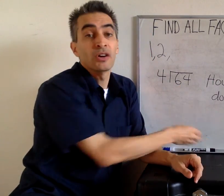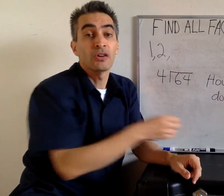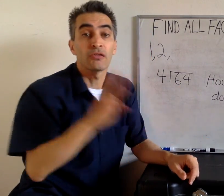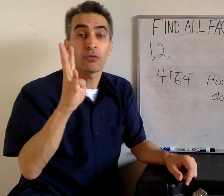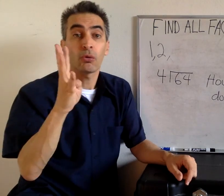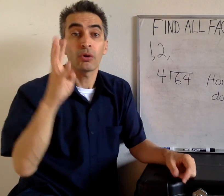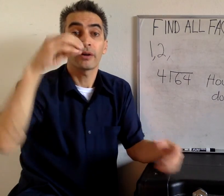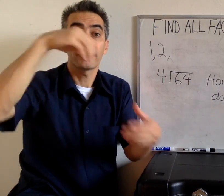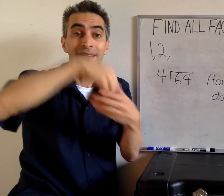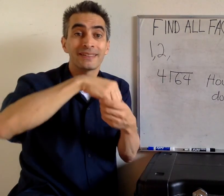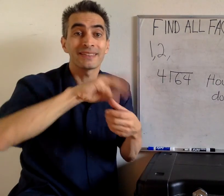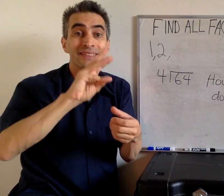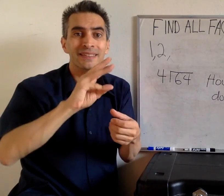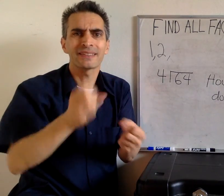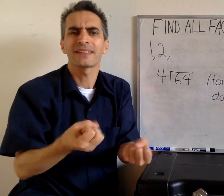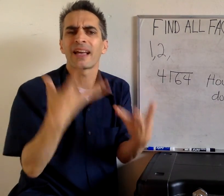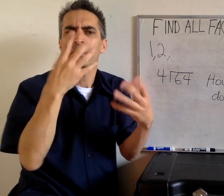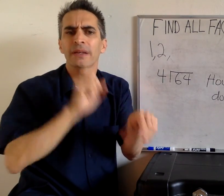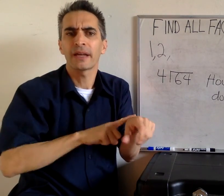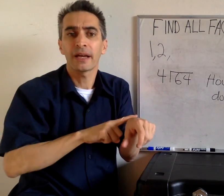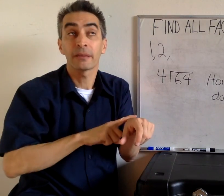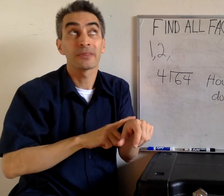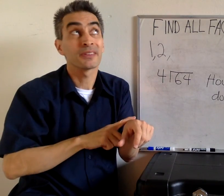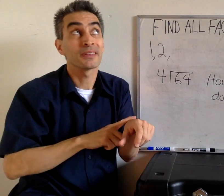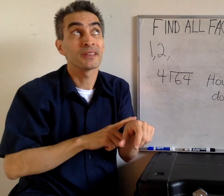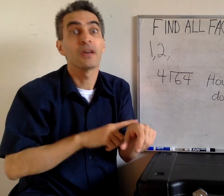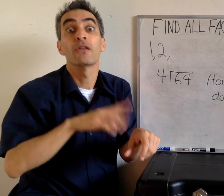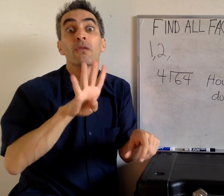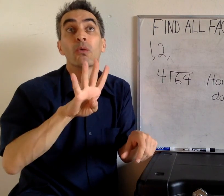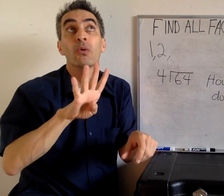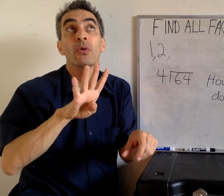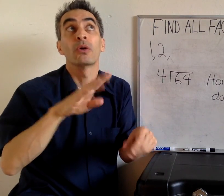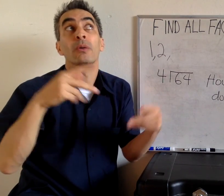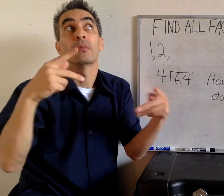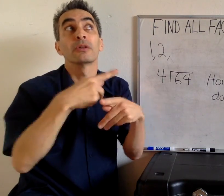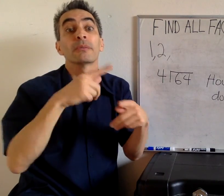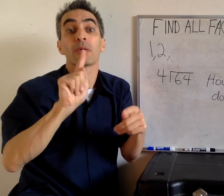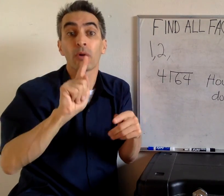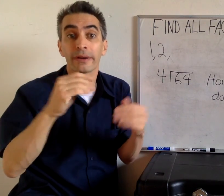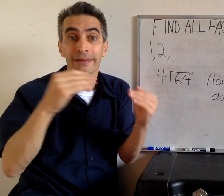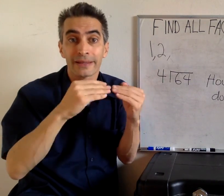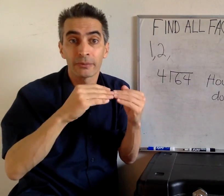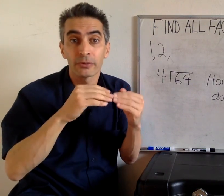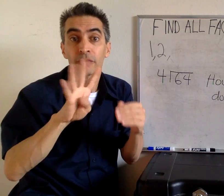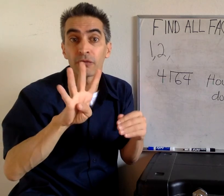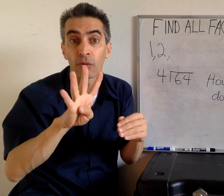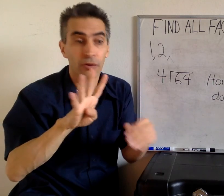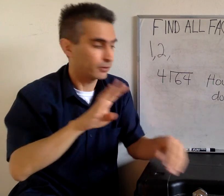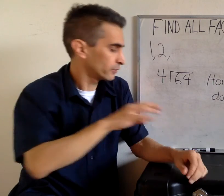Let's see. 4 goes into 6 how many times? 4 times 1 equals 4.